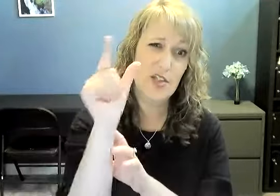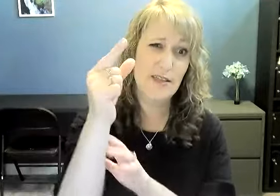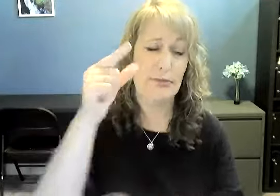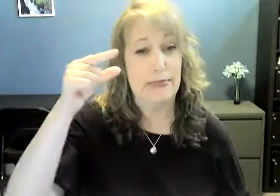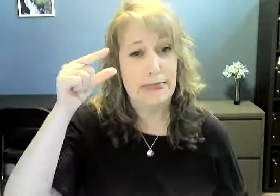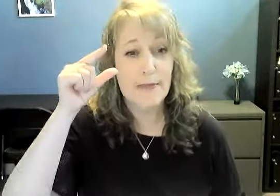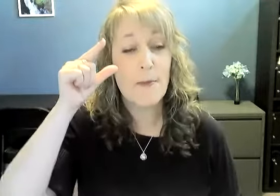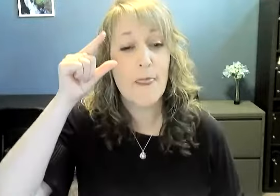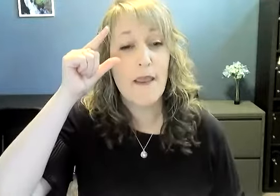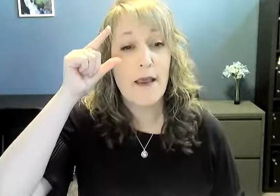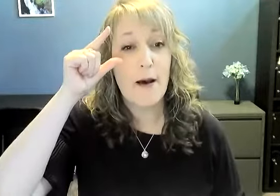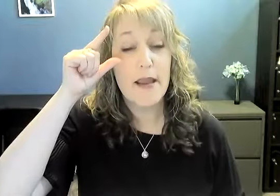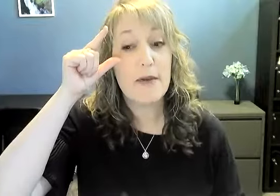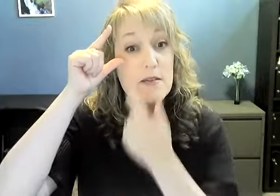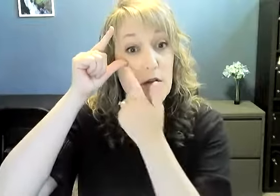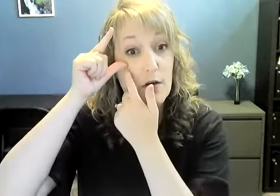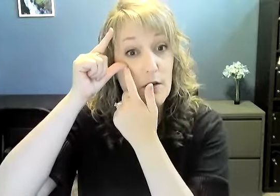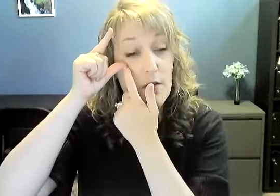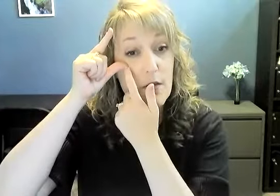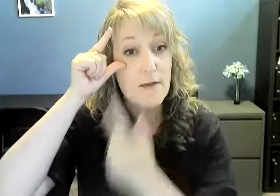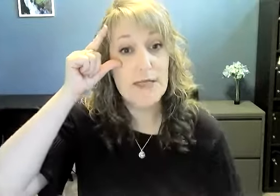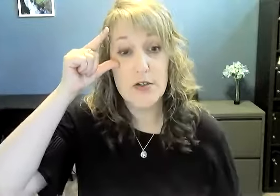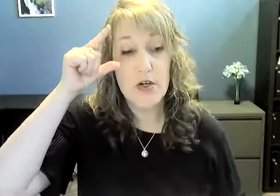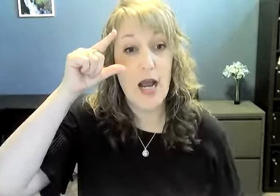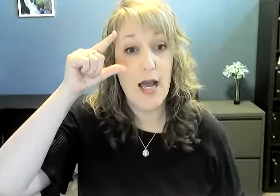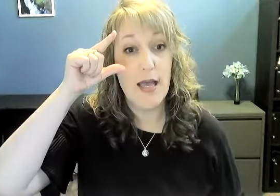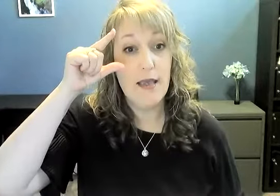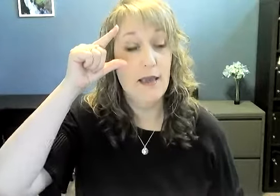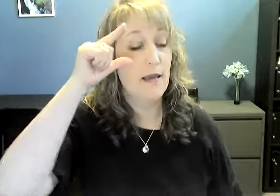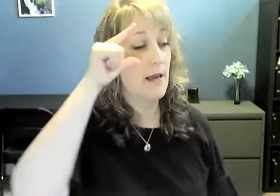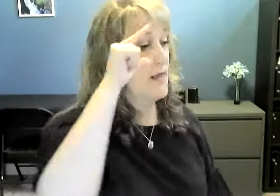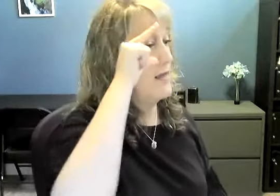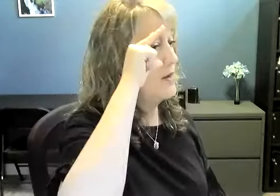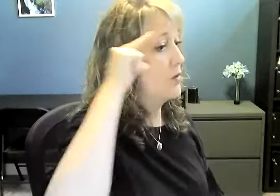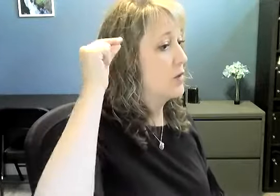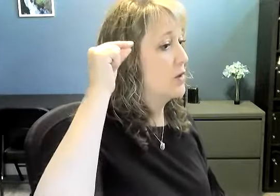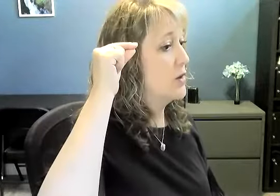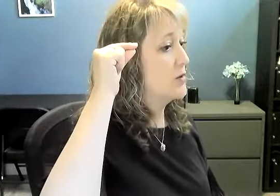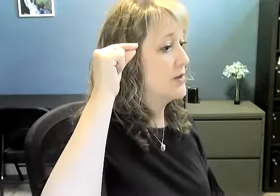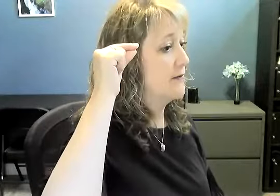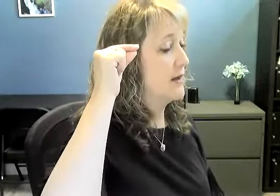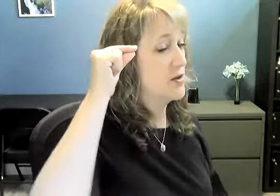G. Anyway, so your thumb is near your eye. And then you close your fingers.